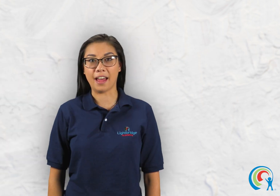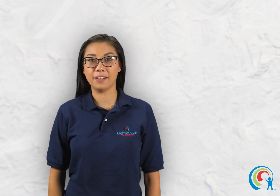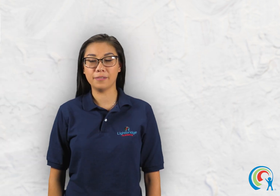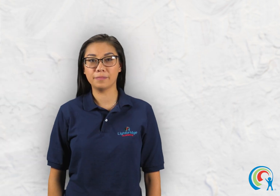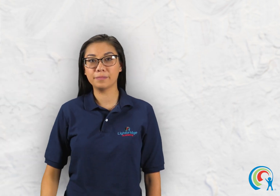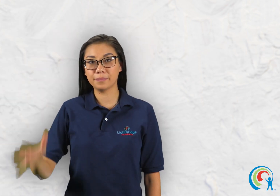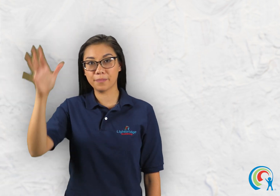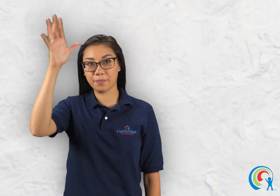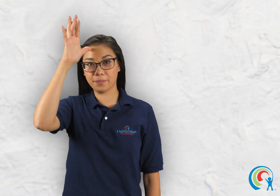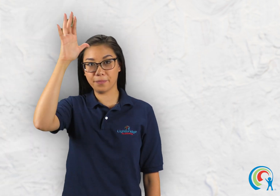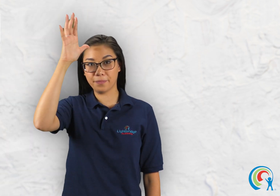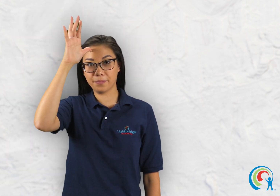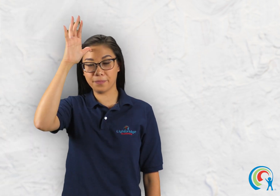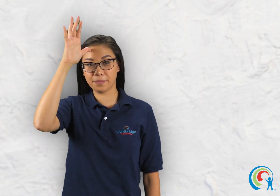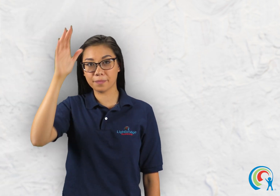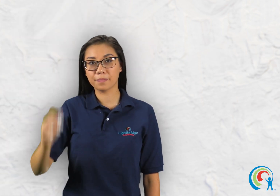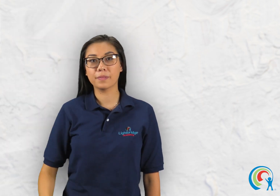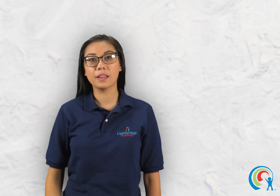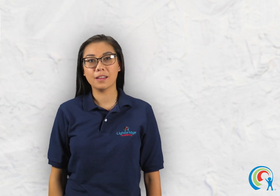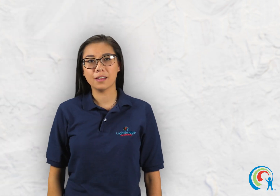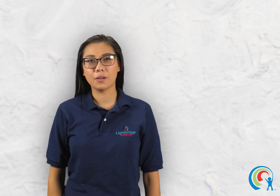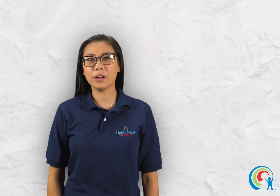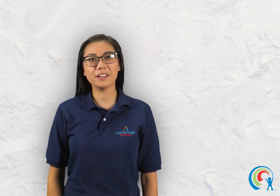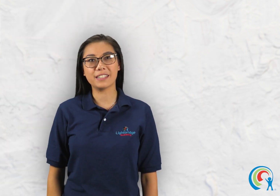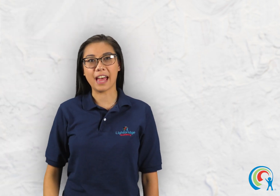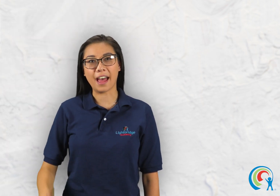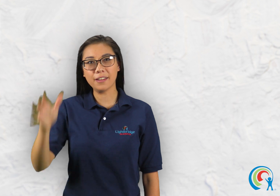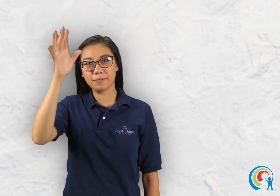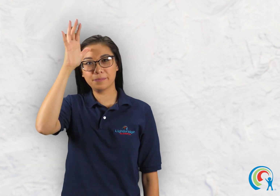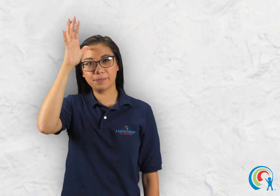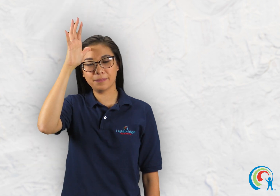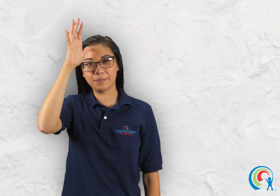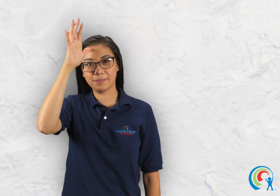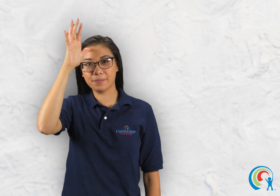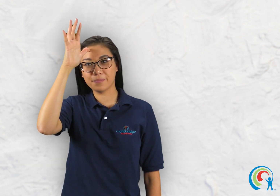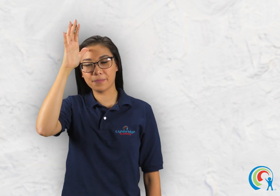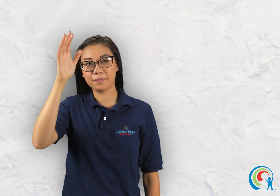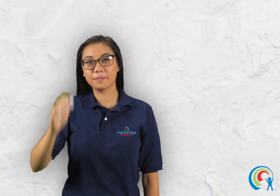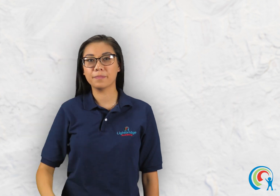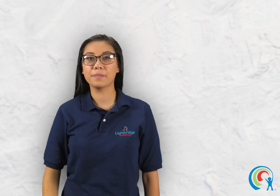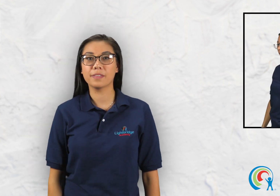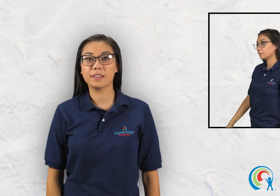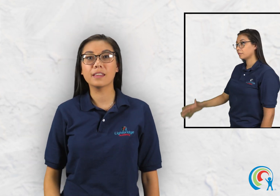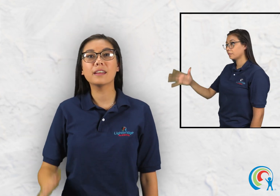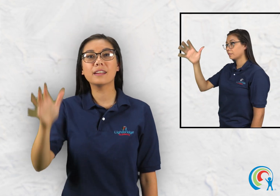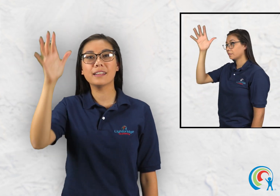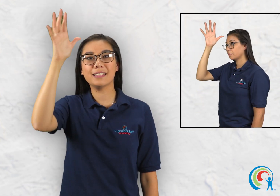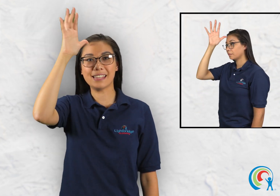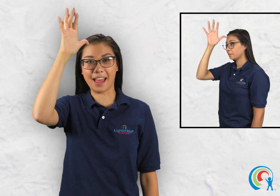where is dad dad